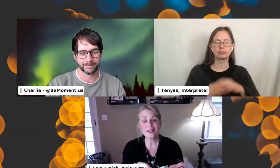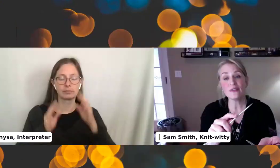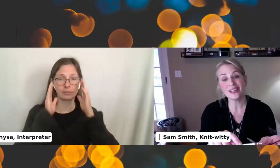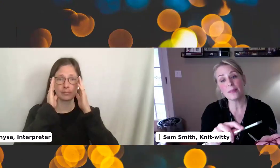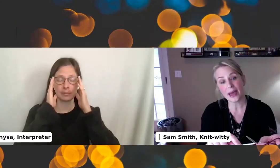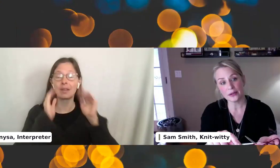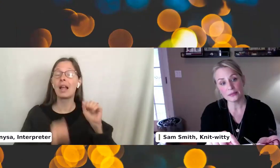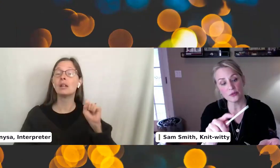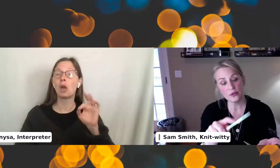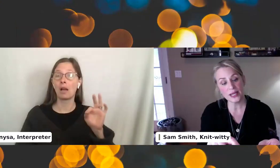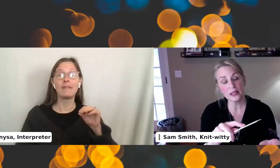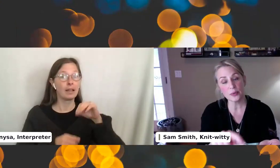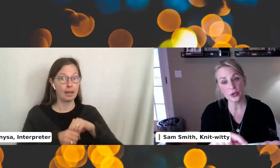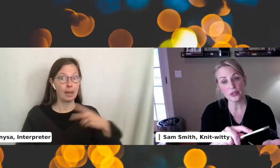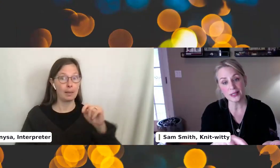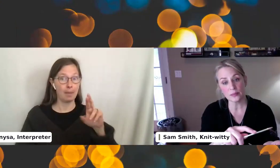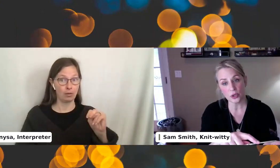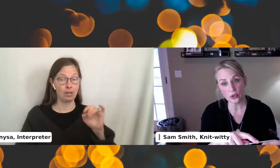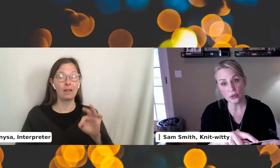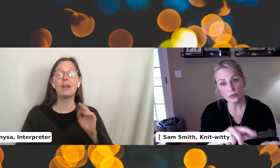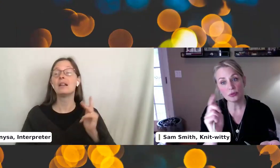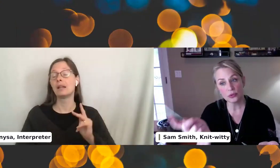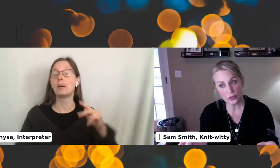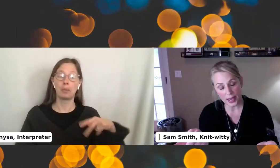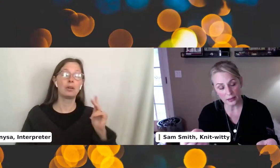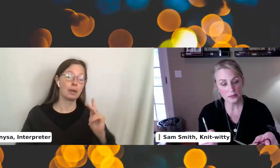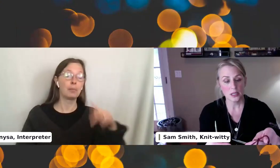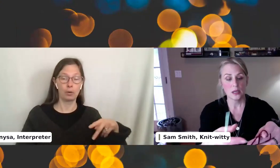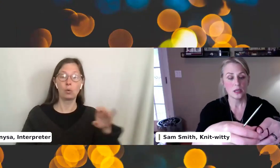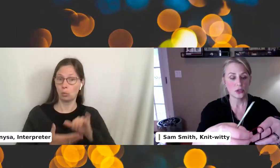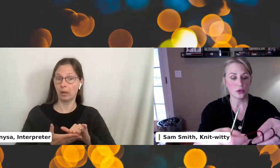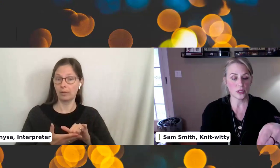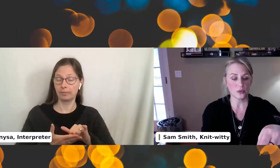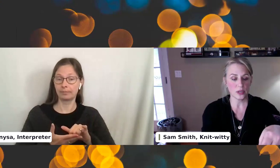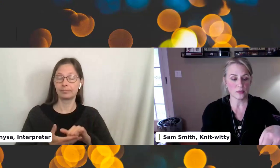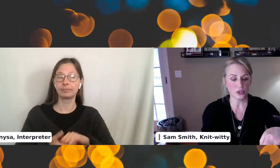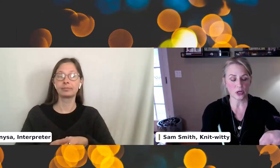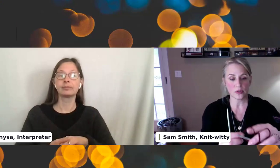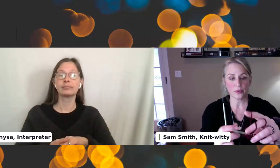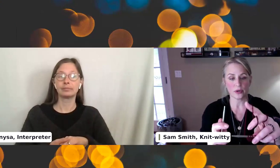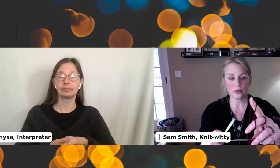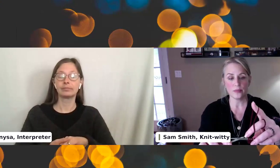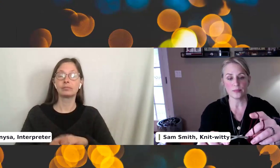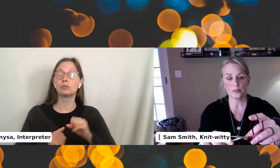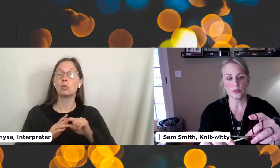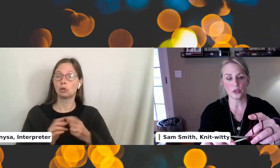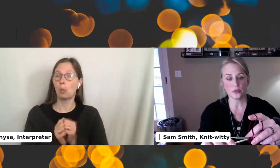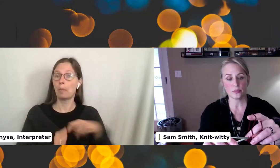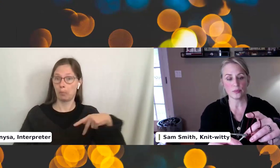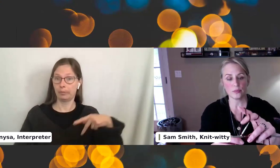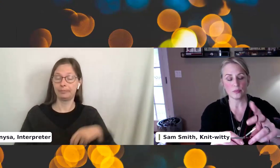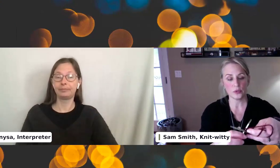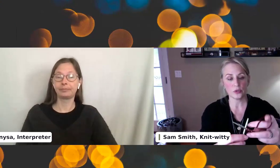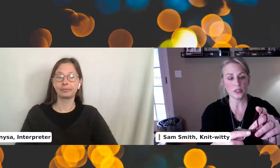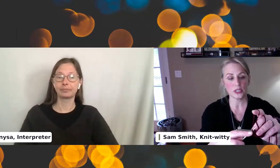So cast off in pattern. So if you knit them, purl them, knit them, do that. So this one, I'm going to start with a purl. So